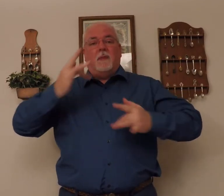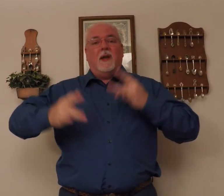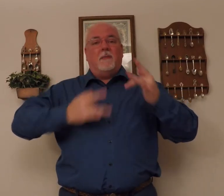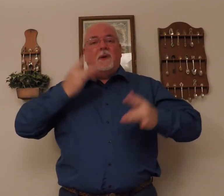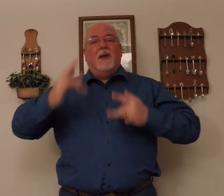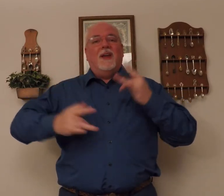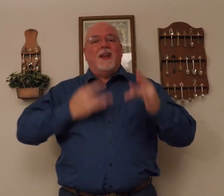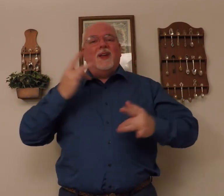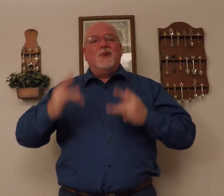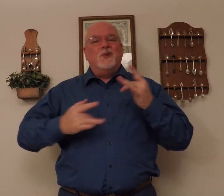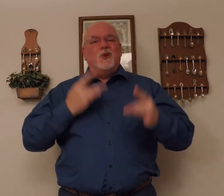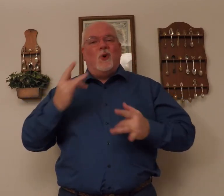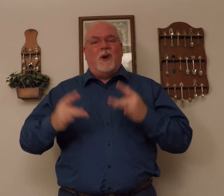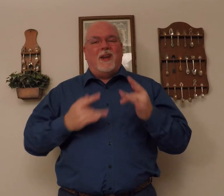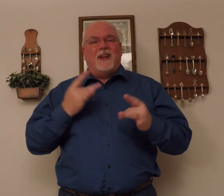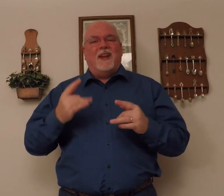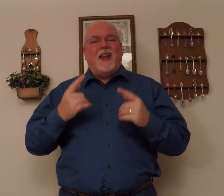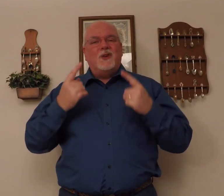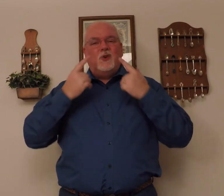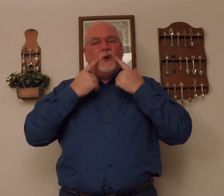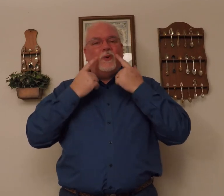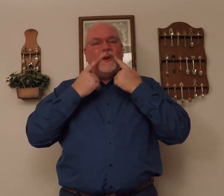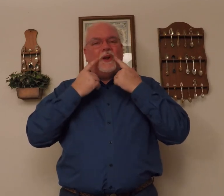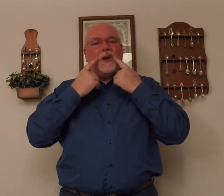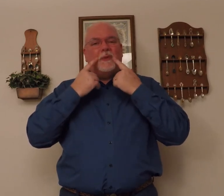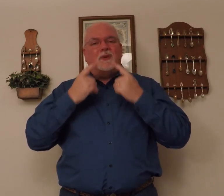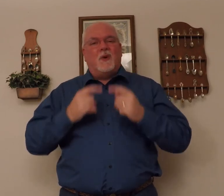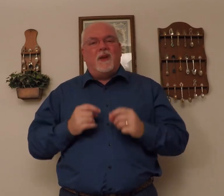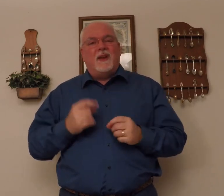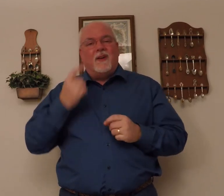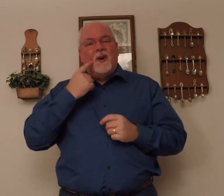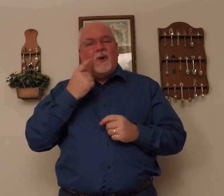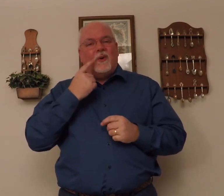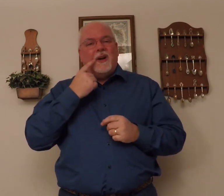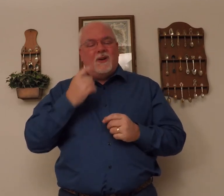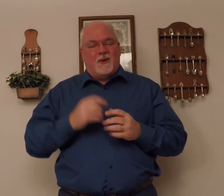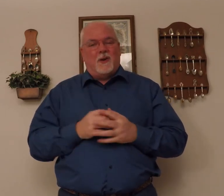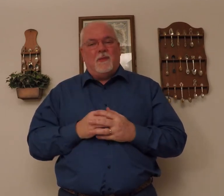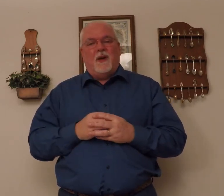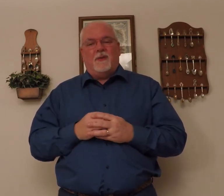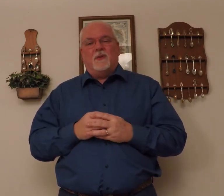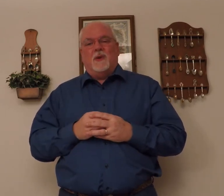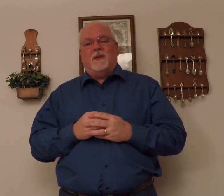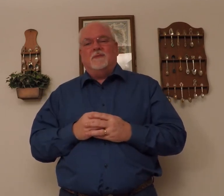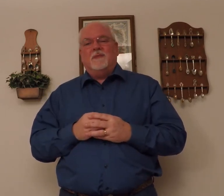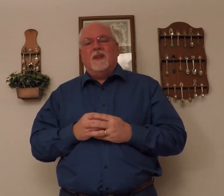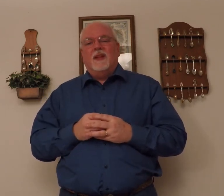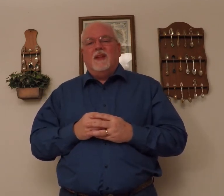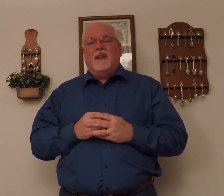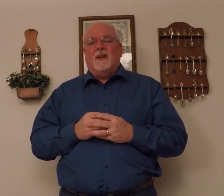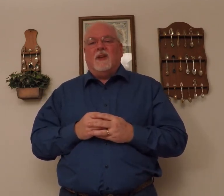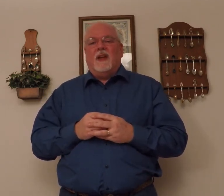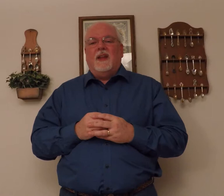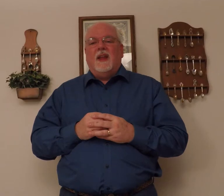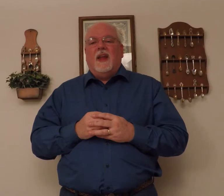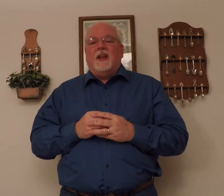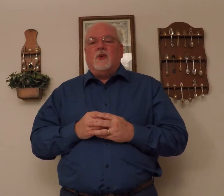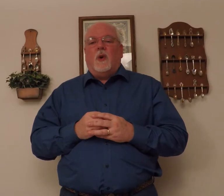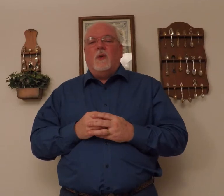coming up is joy. And that joy really ought to be showing there, right here on your mouth as well. Okay? Joy,